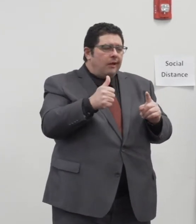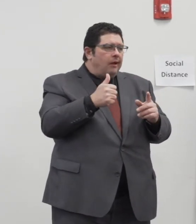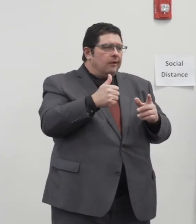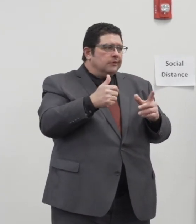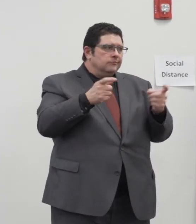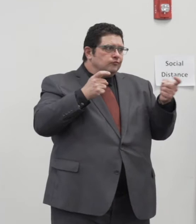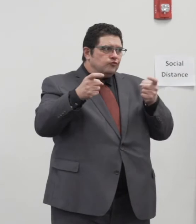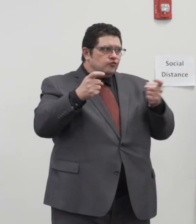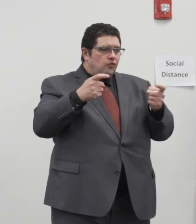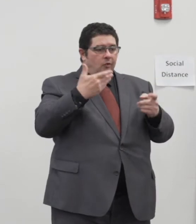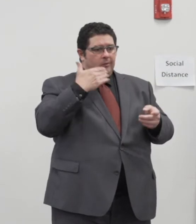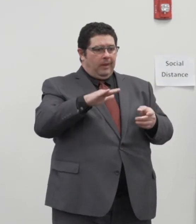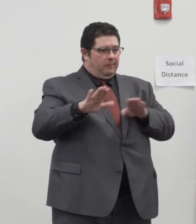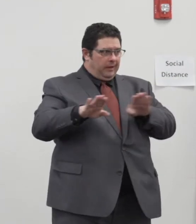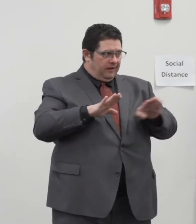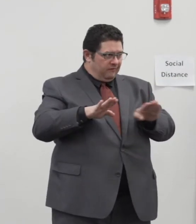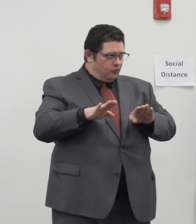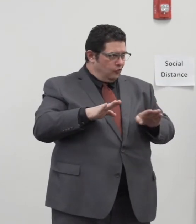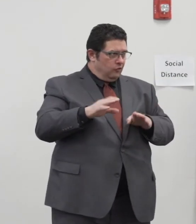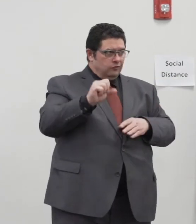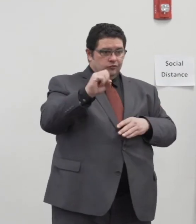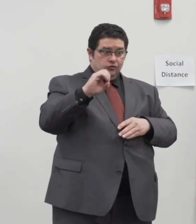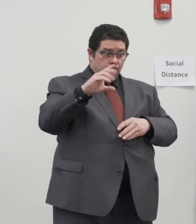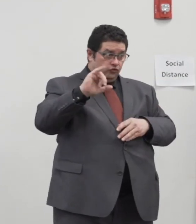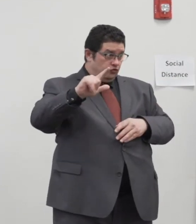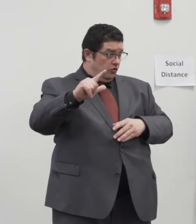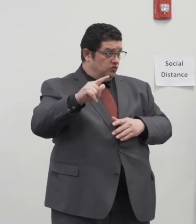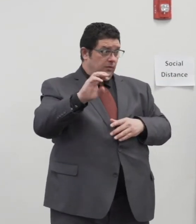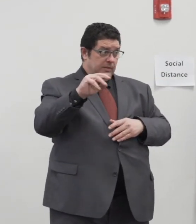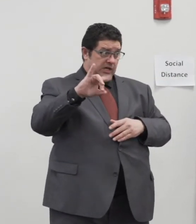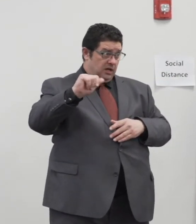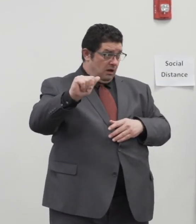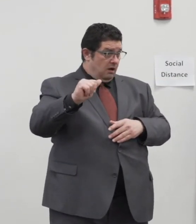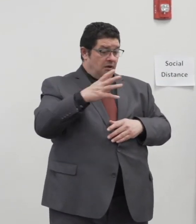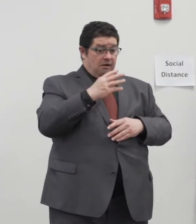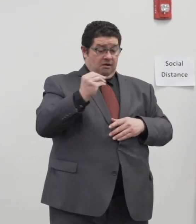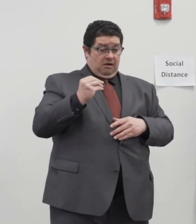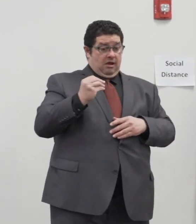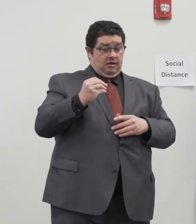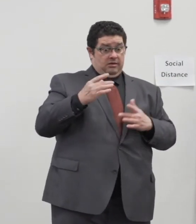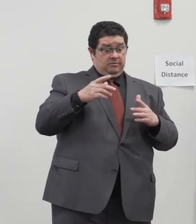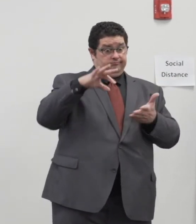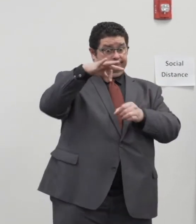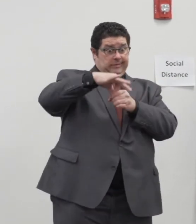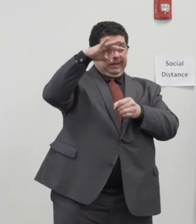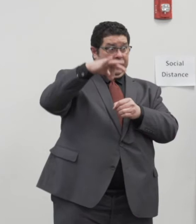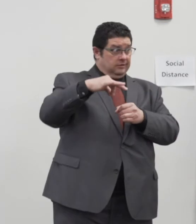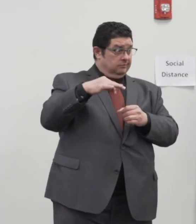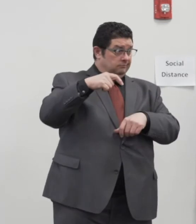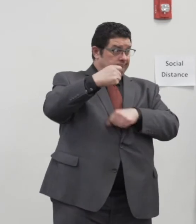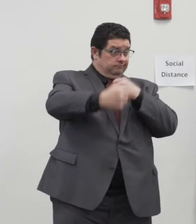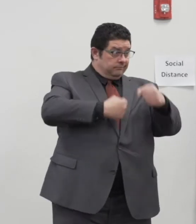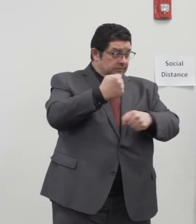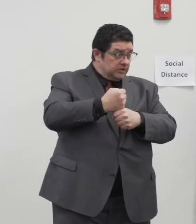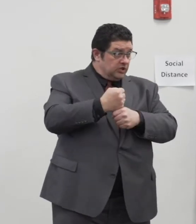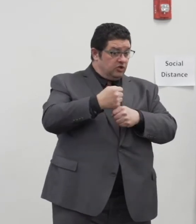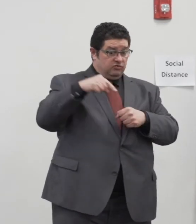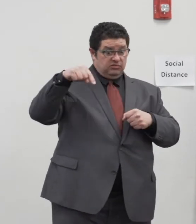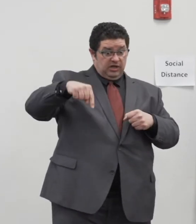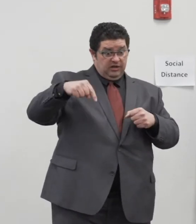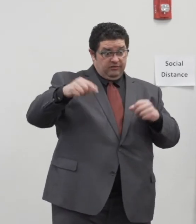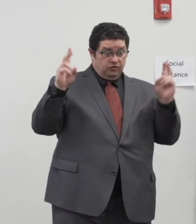which unfortunately we see a lot of and in a hyper-partisan election environment and unfortunately this issue about whether or not